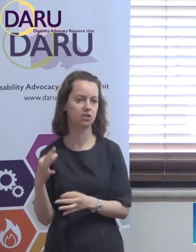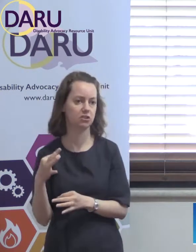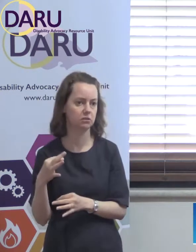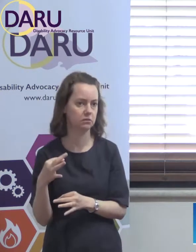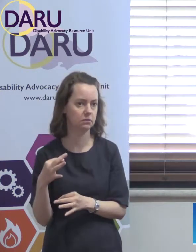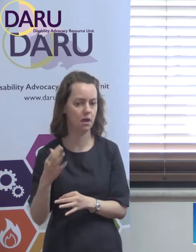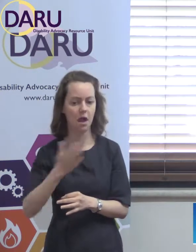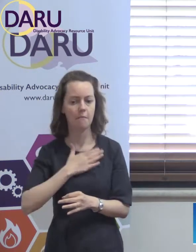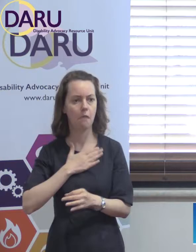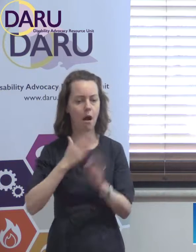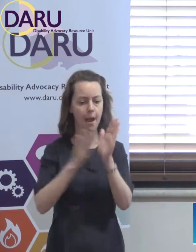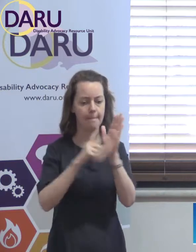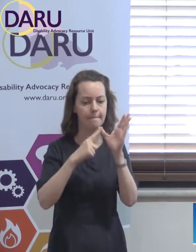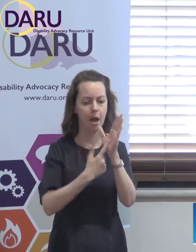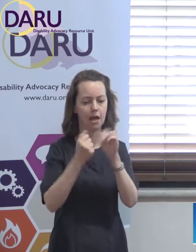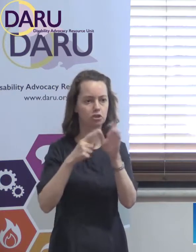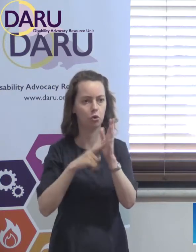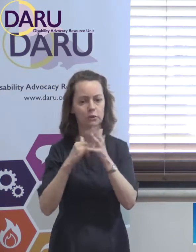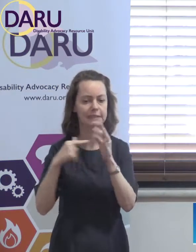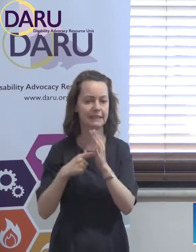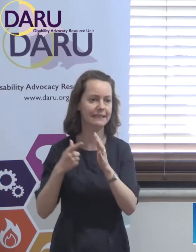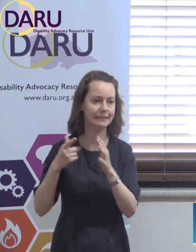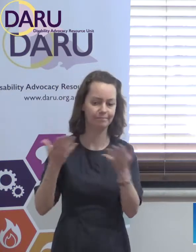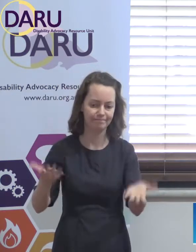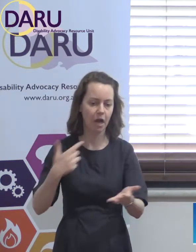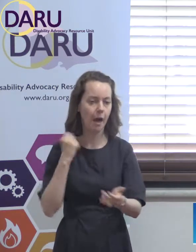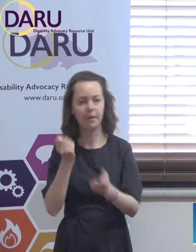what particular marginal seats want, or whatever it is, you know.